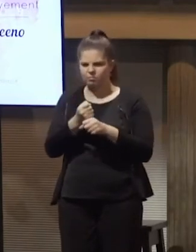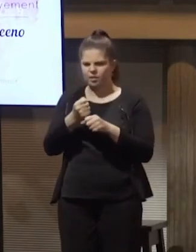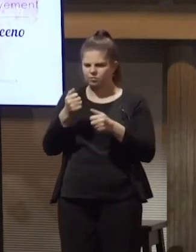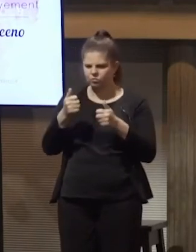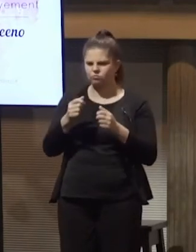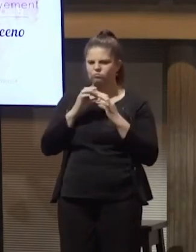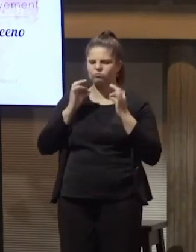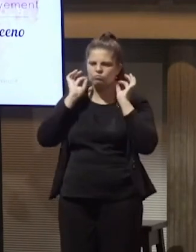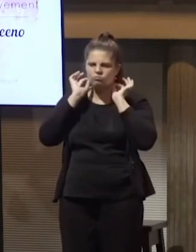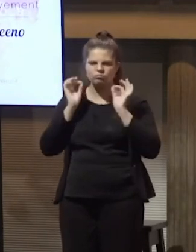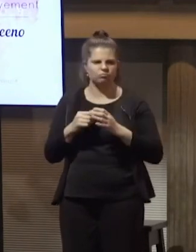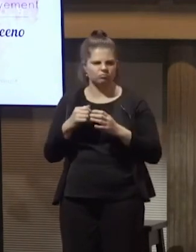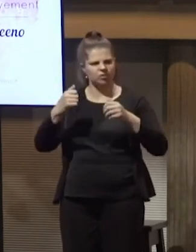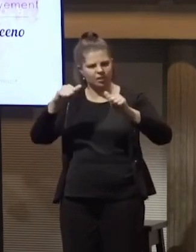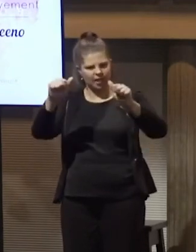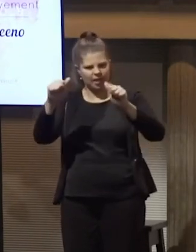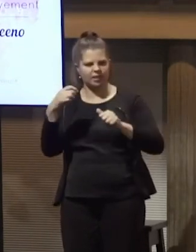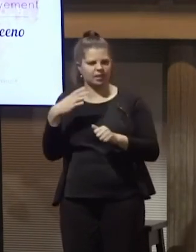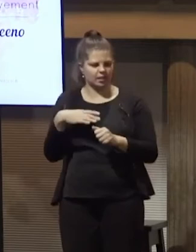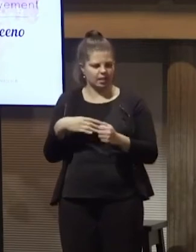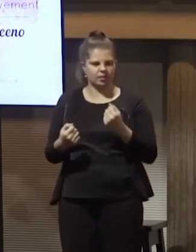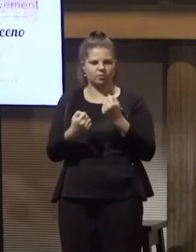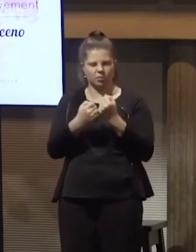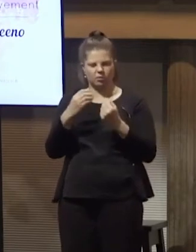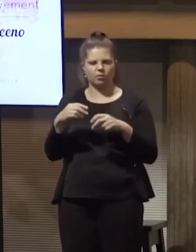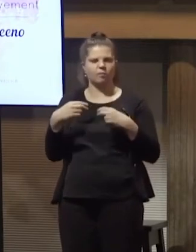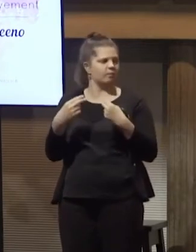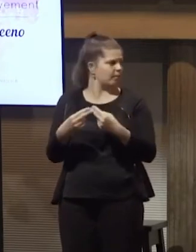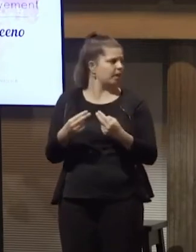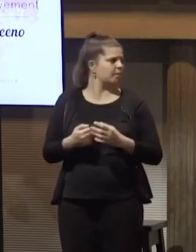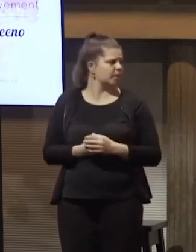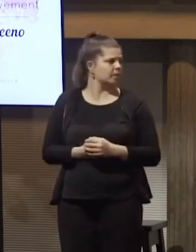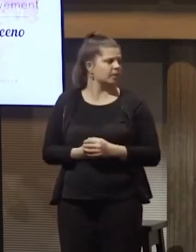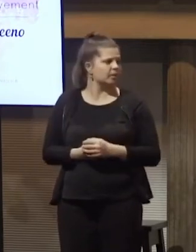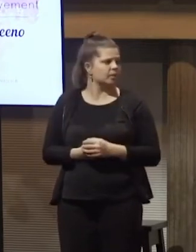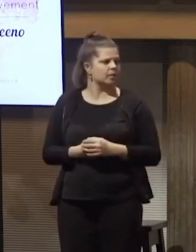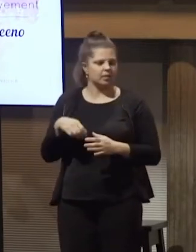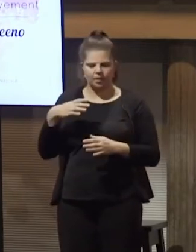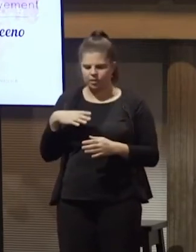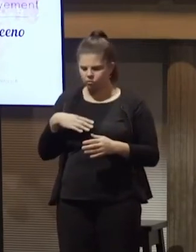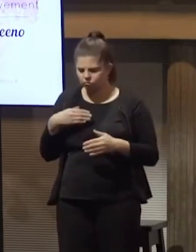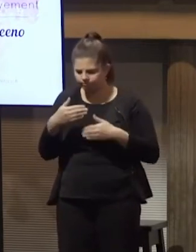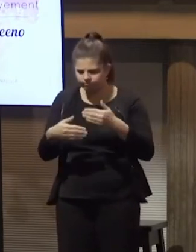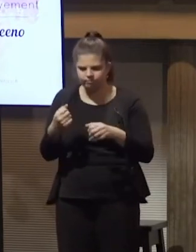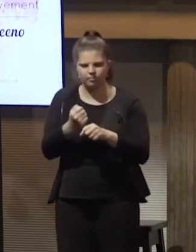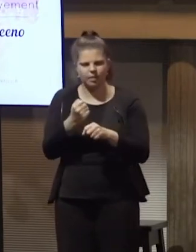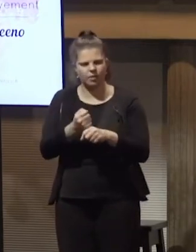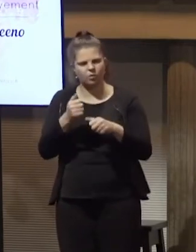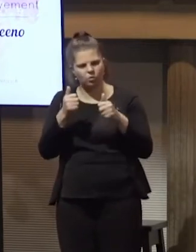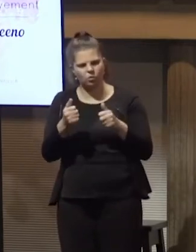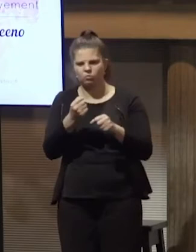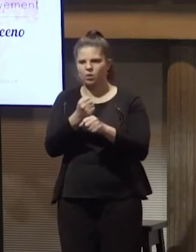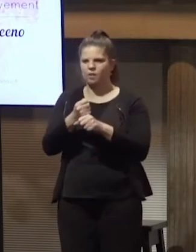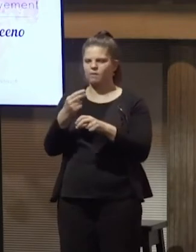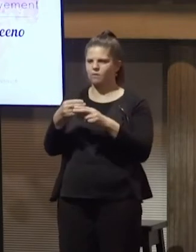it requires the support of their families to maintain and produce quality products for major